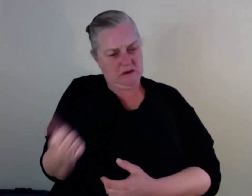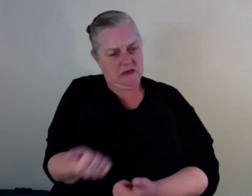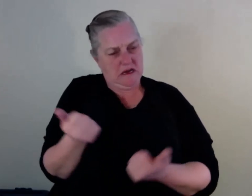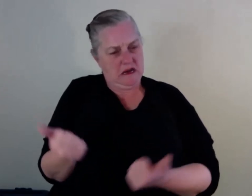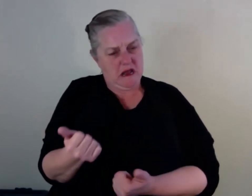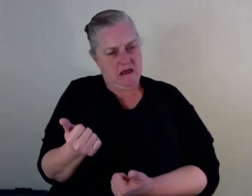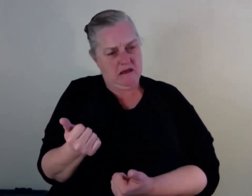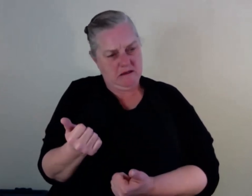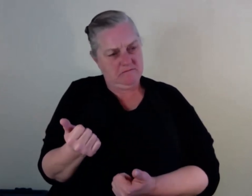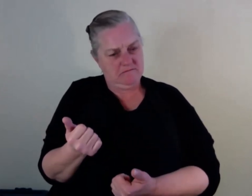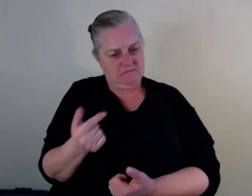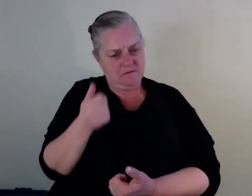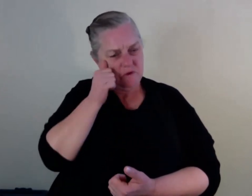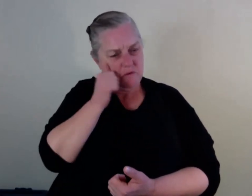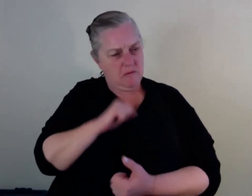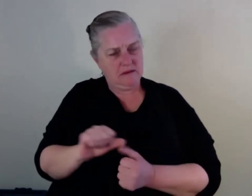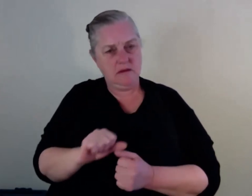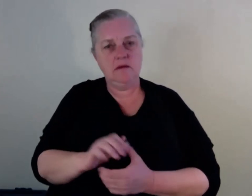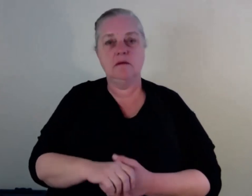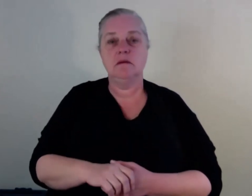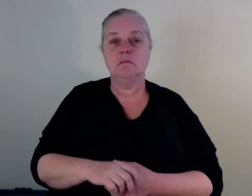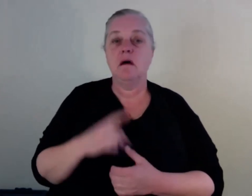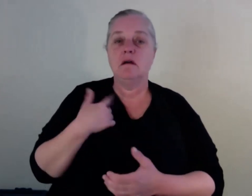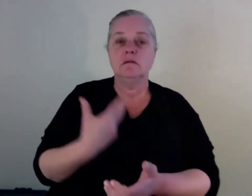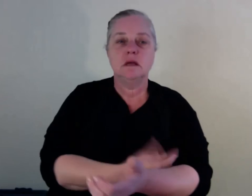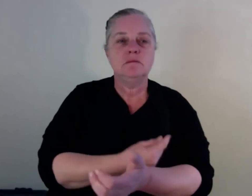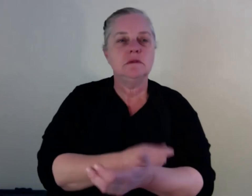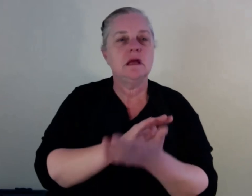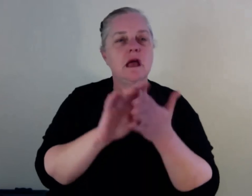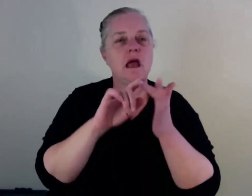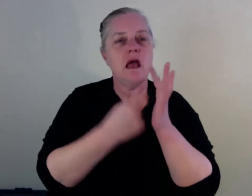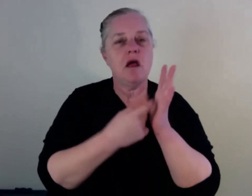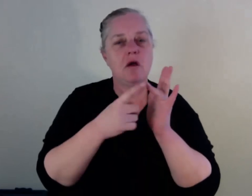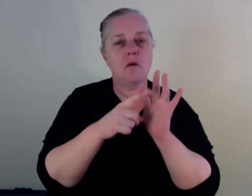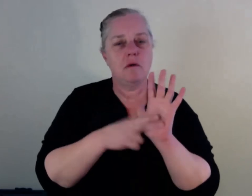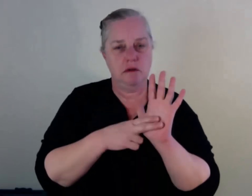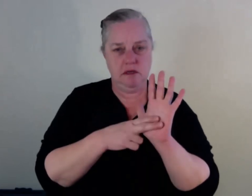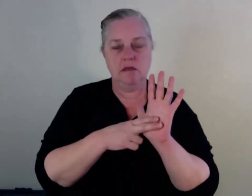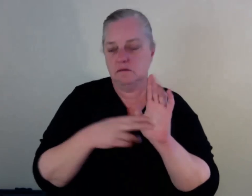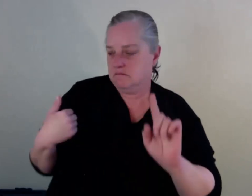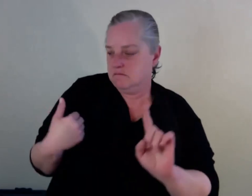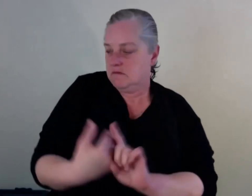40 years, I felt really judged by that. You know, like having doctors say,